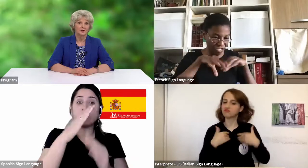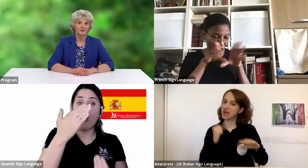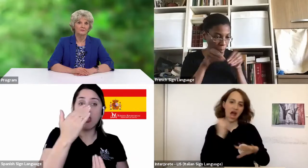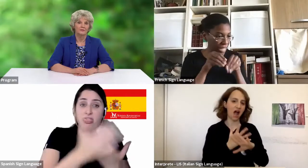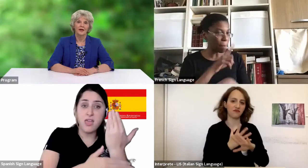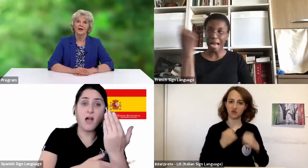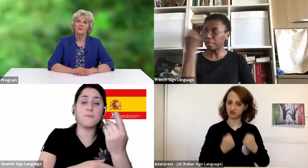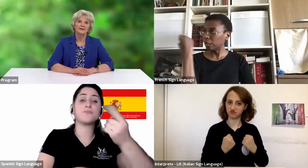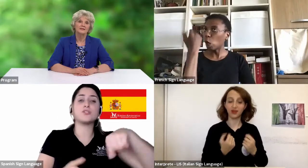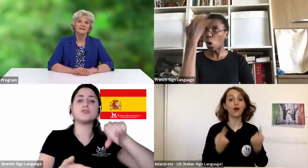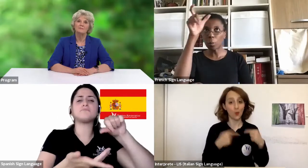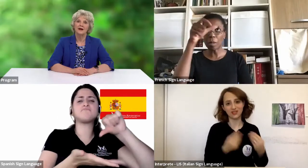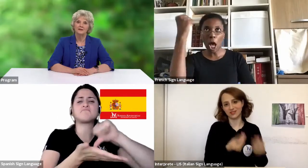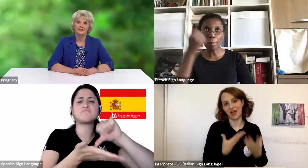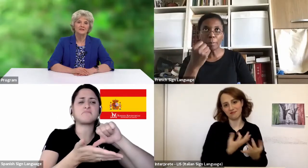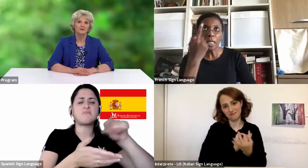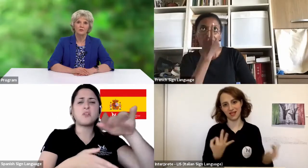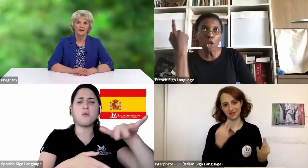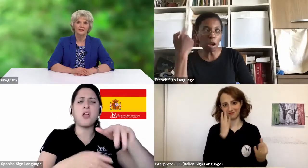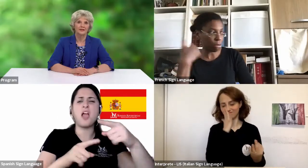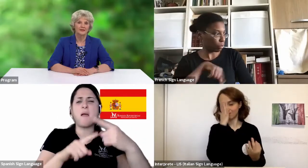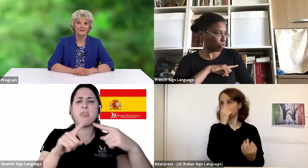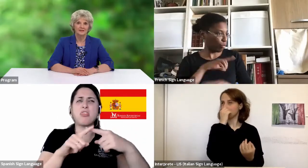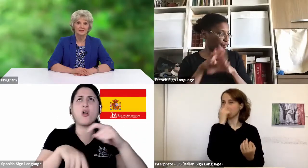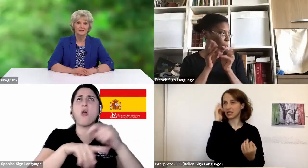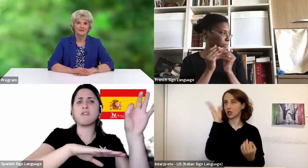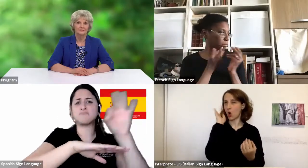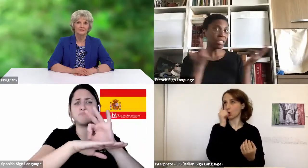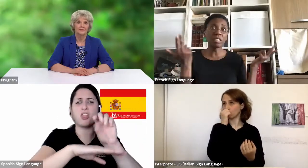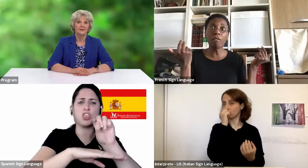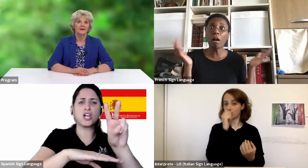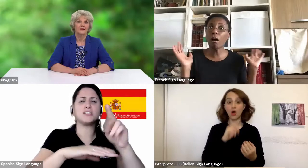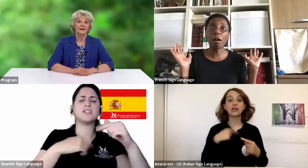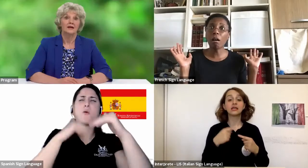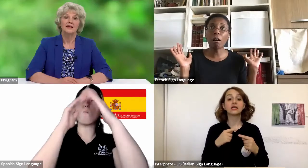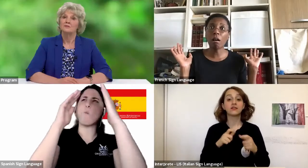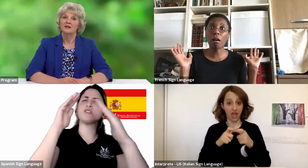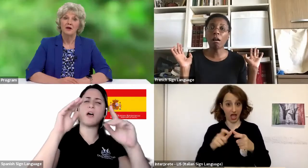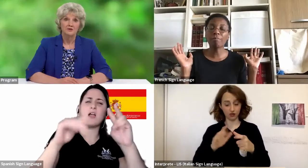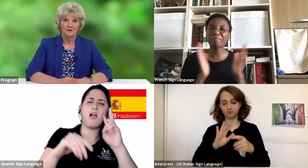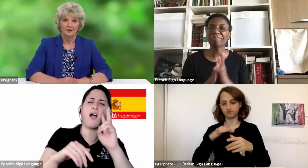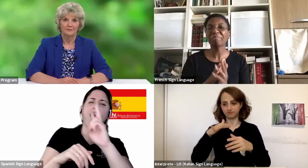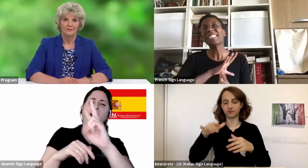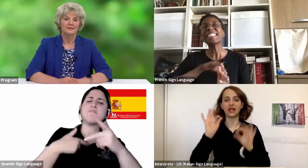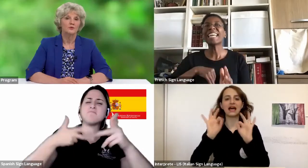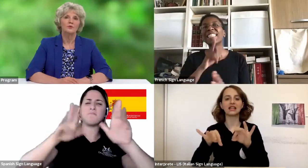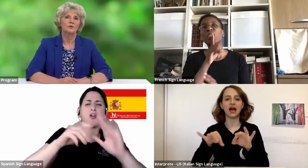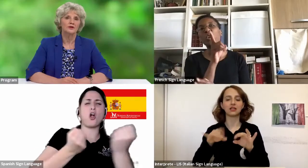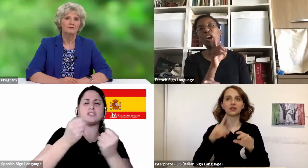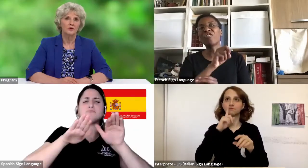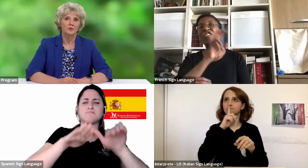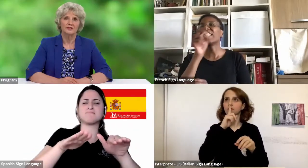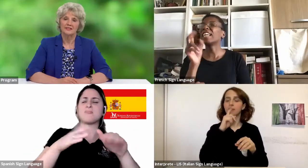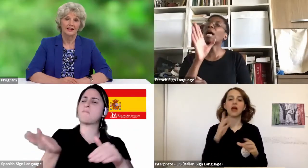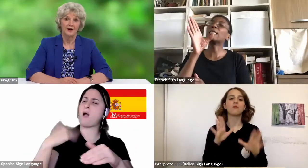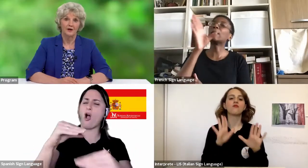at noon, and we could see the mountains of Rwanda in the distance. It had been a long trip, so we were